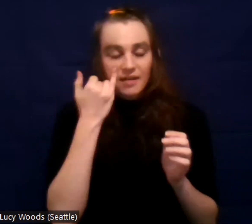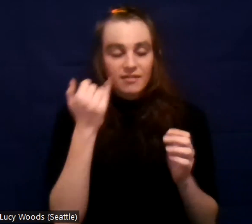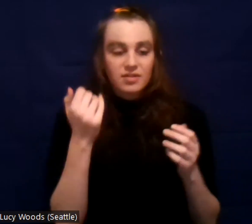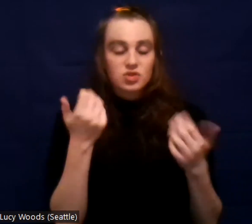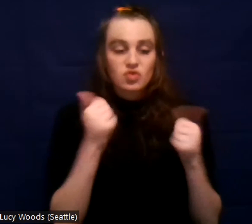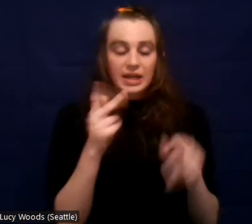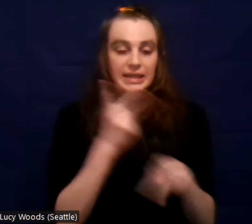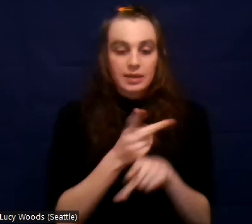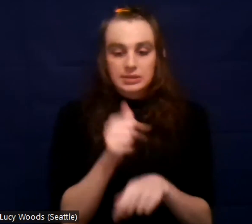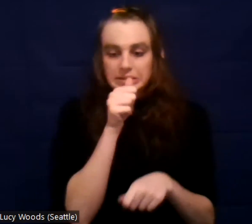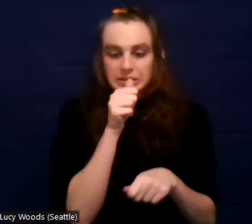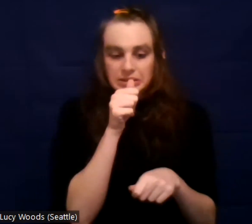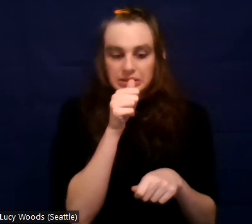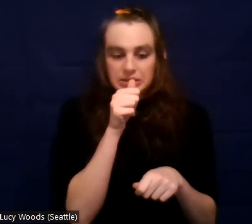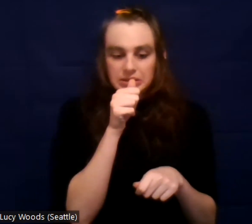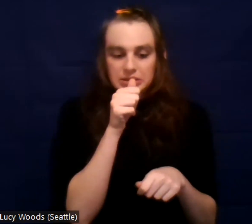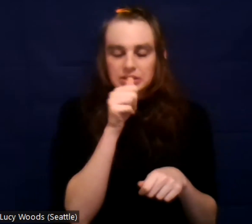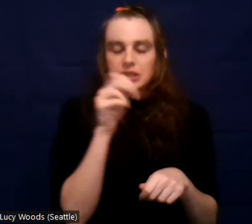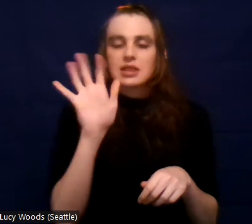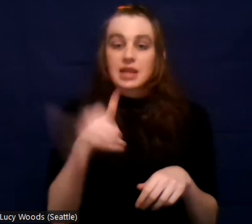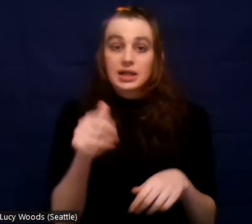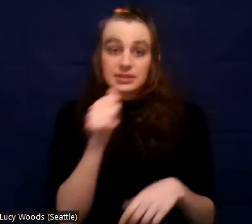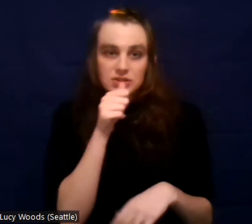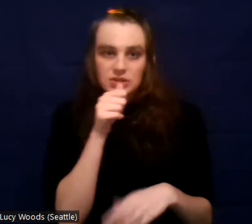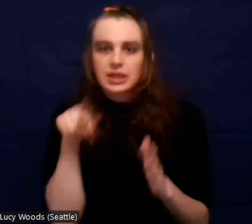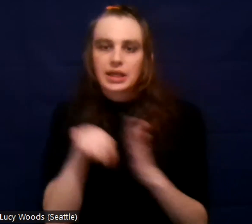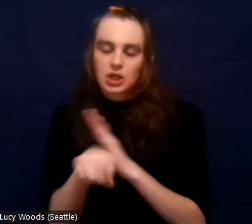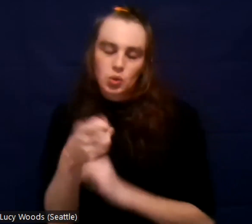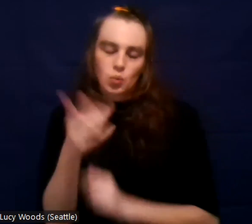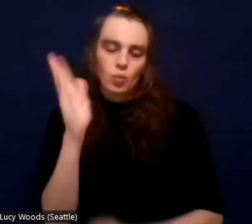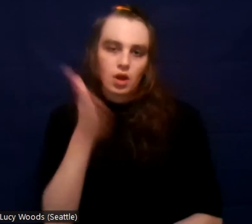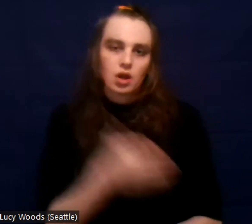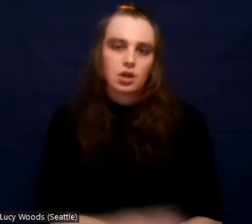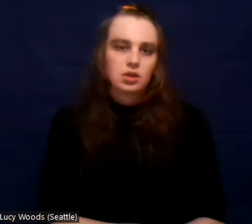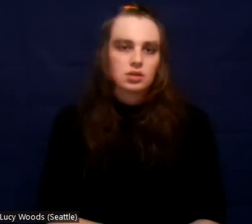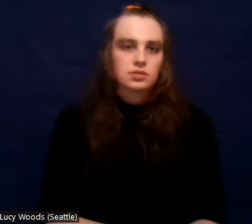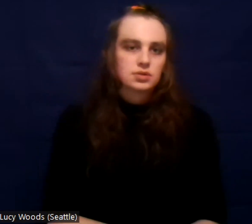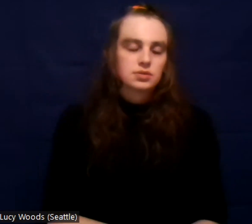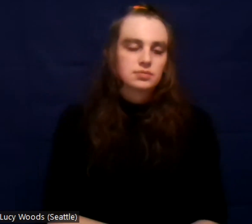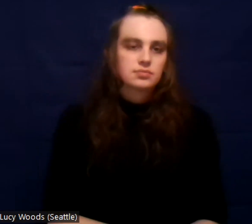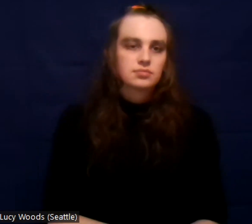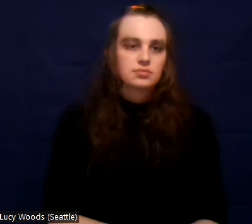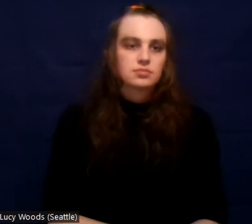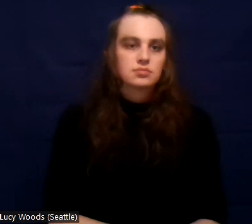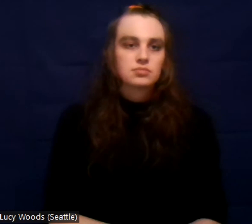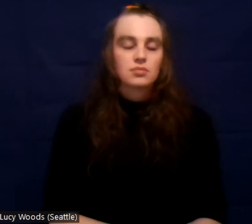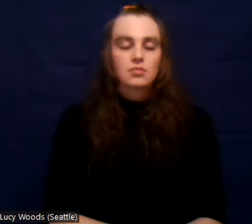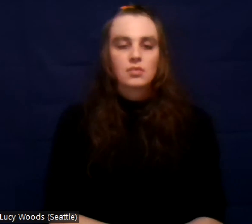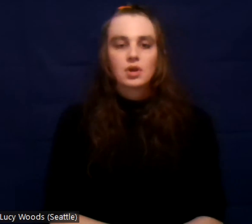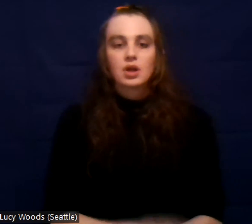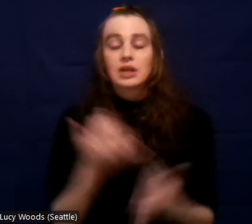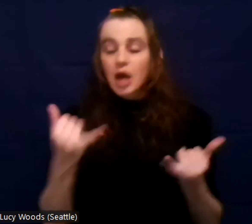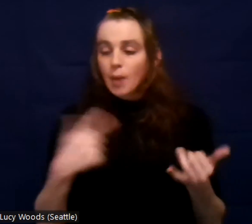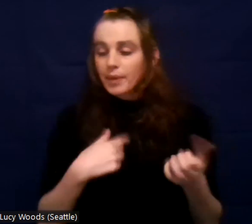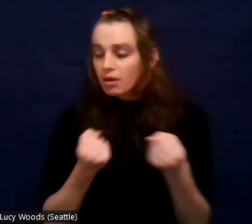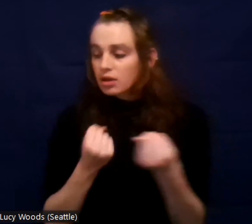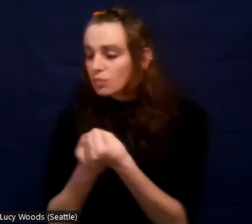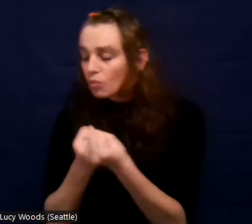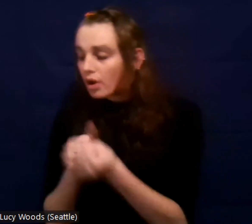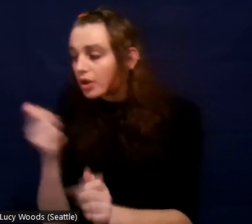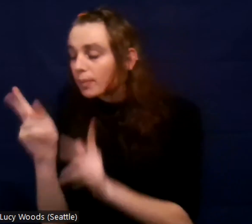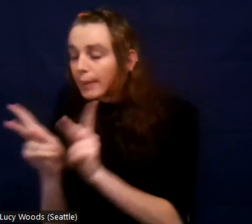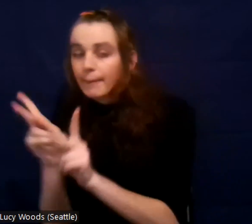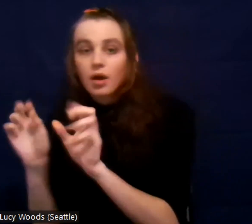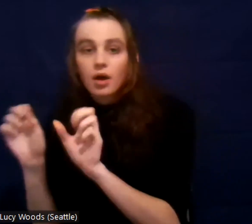I was actually able to sponsor other people and not feel like a fraud. I was able to look in the mirror and just know